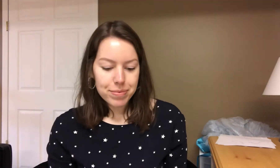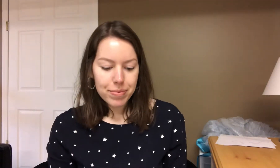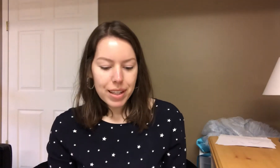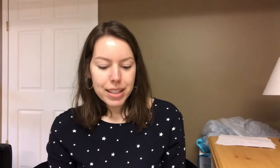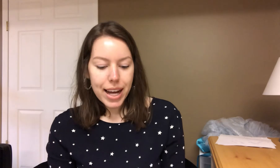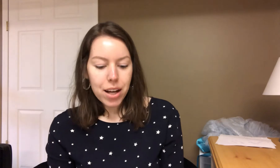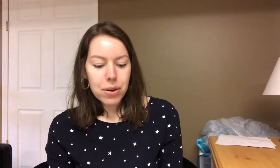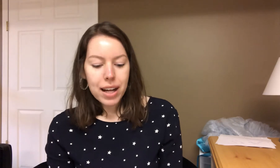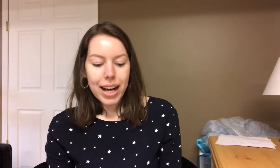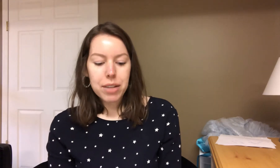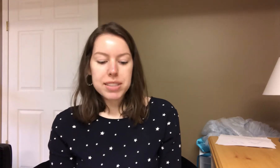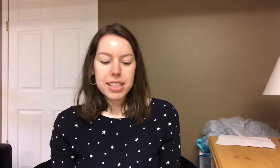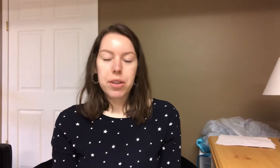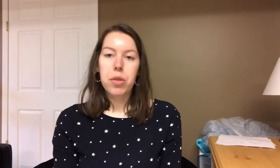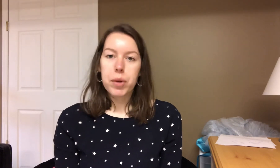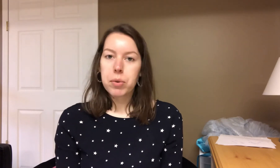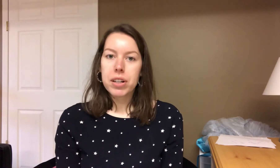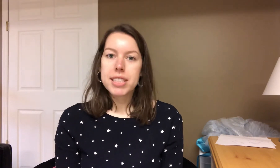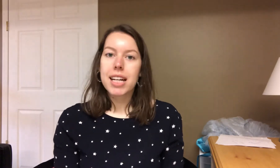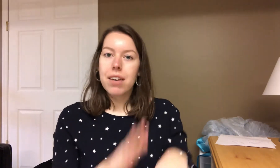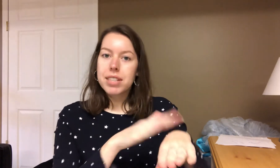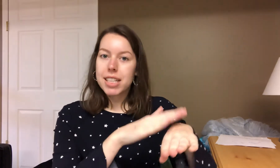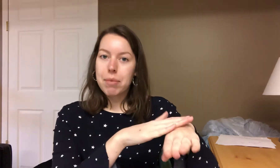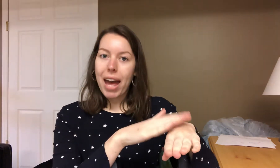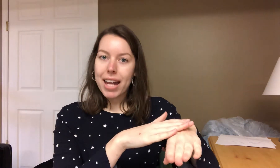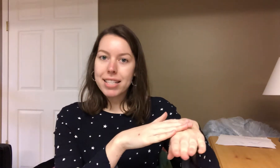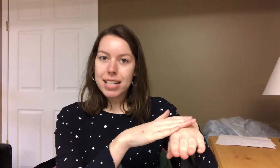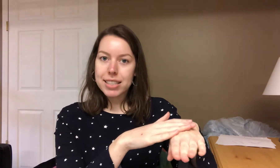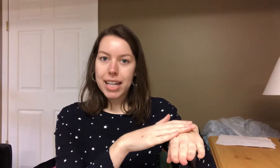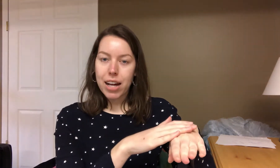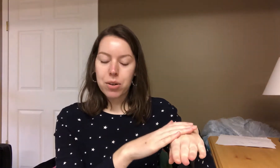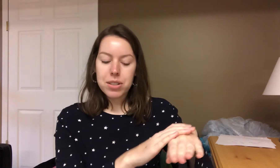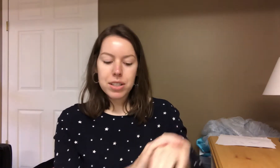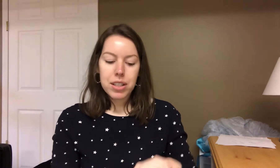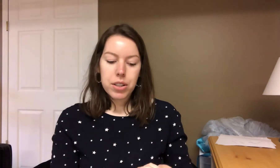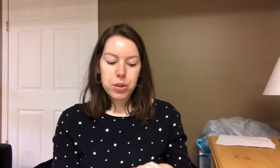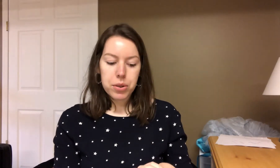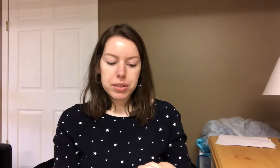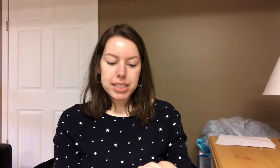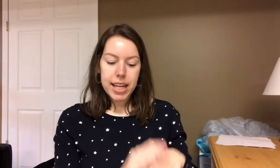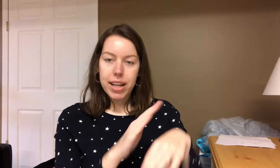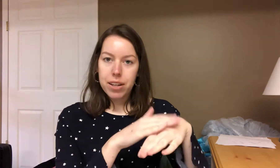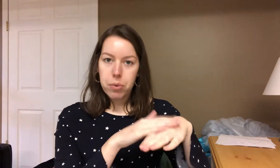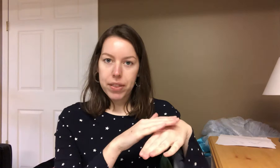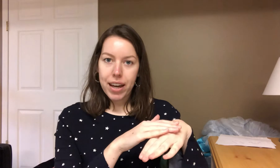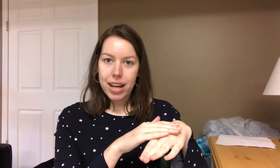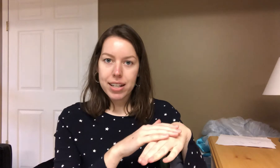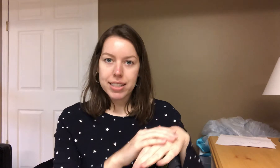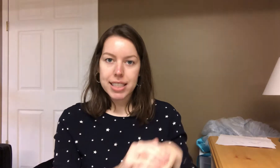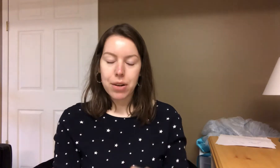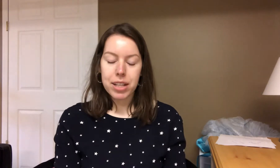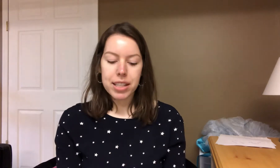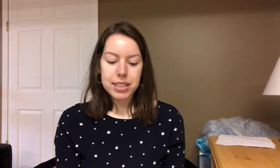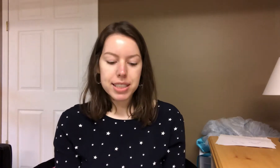Now I will say three words that have the same ending sound. You can say what that ending sound is.